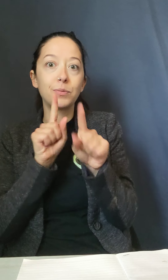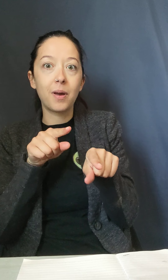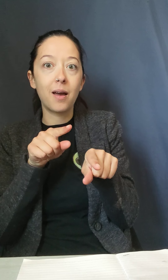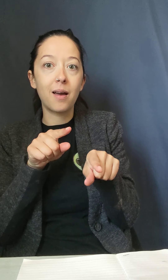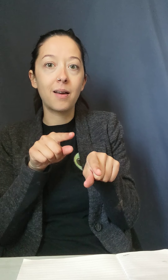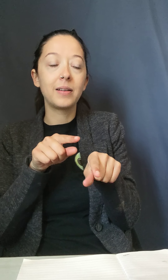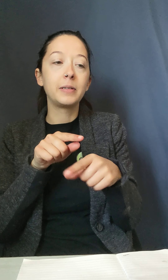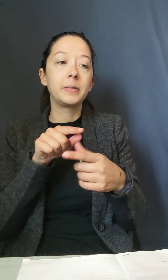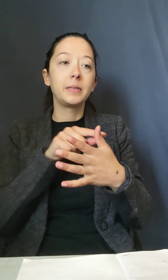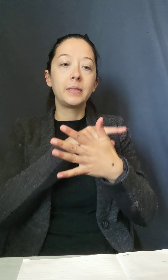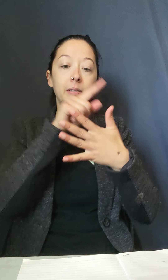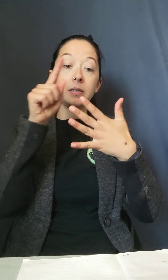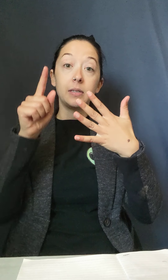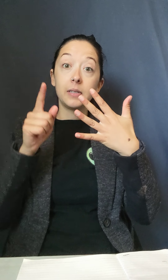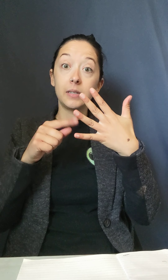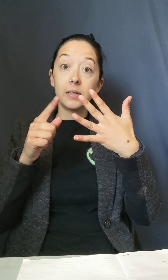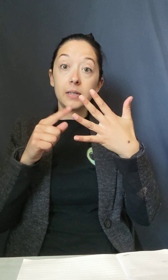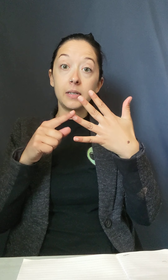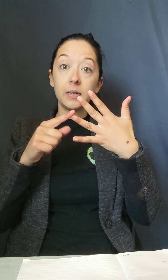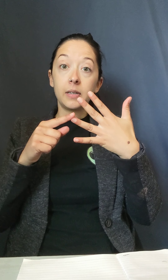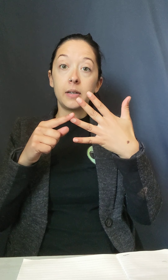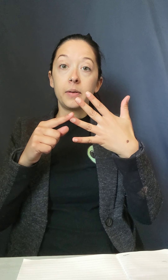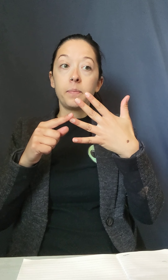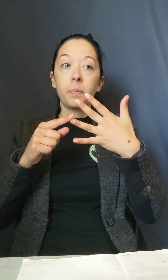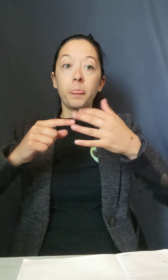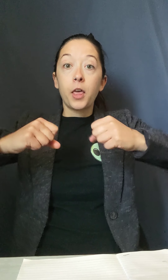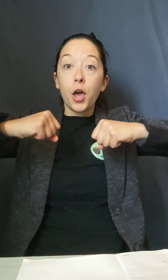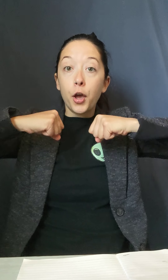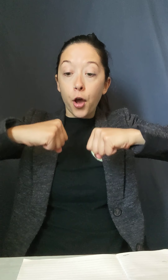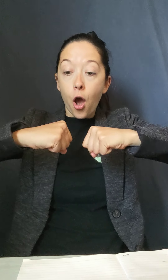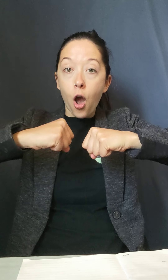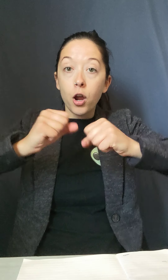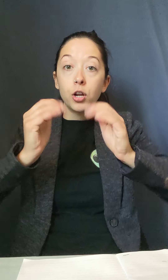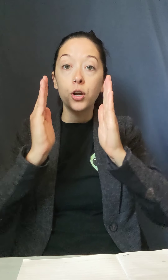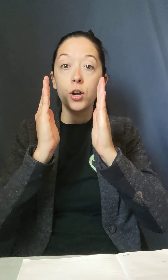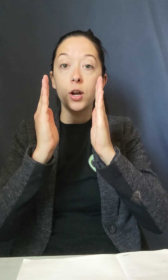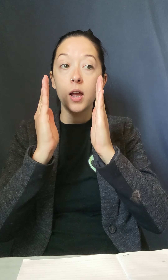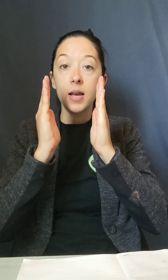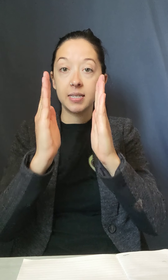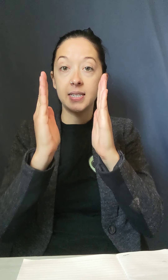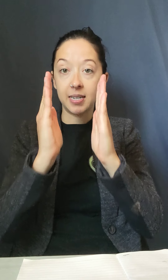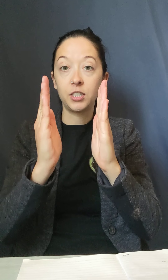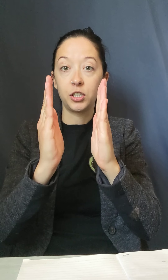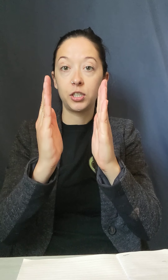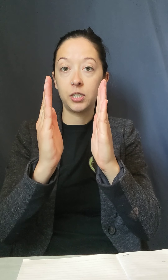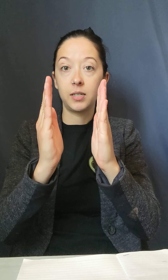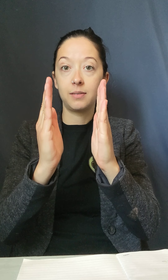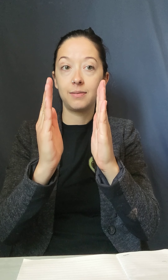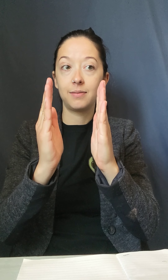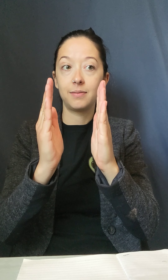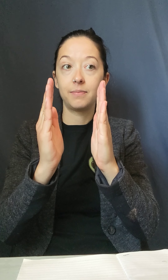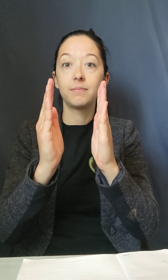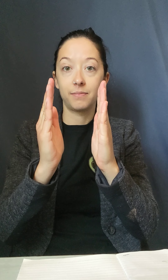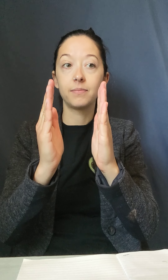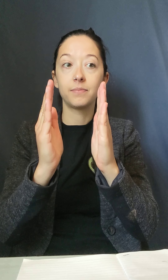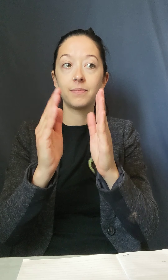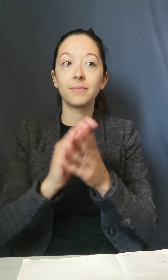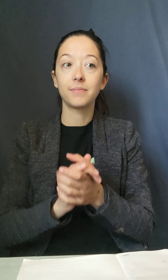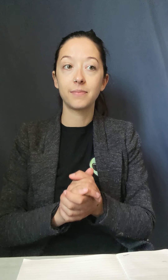list is to guard your attention like your life depends on it. Because it probably does. Where